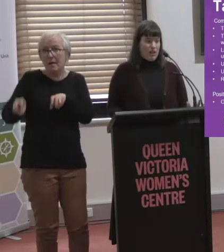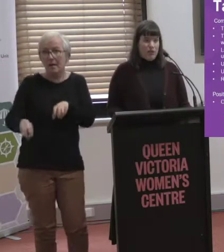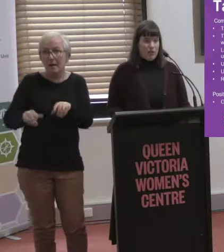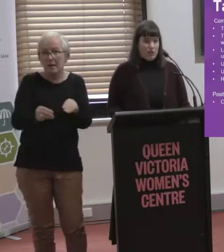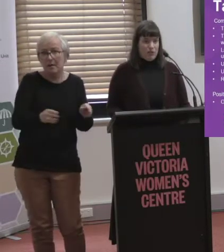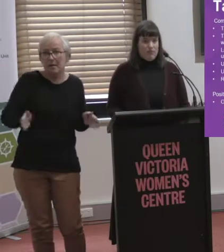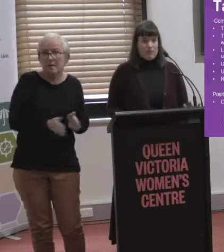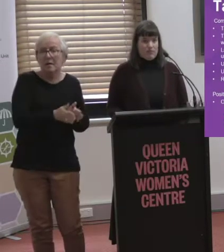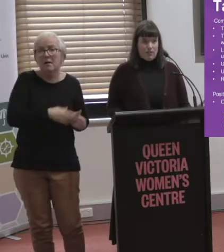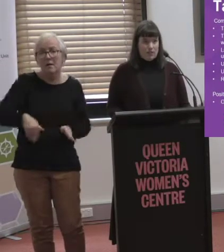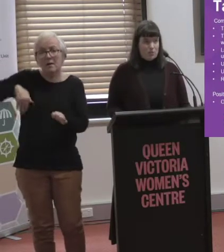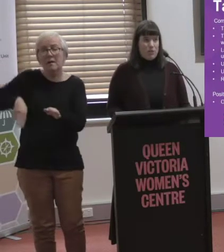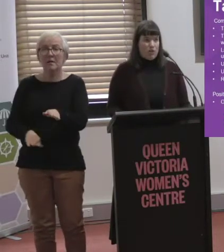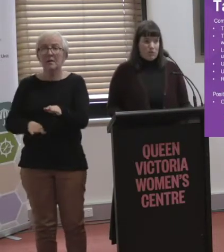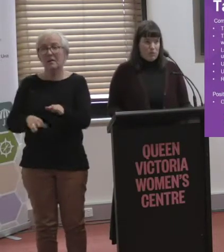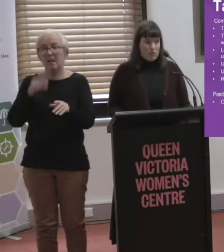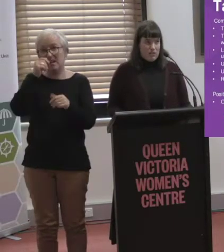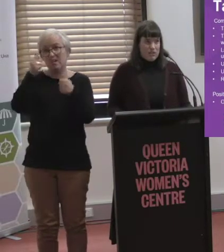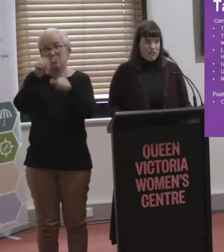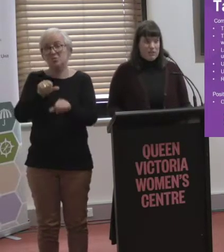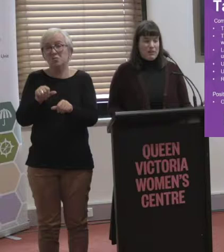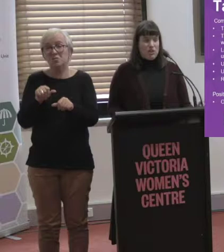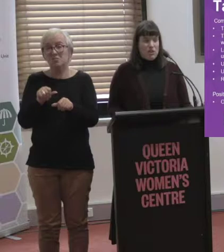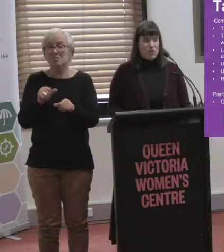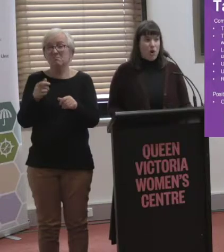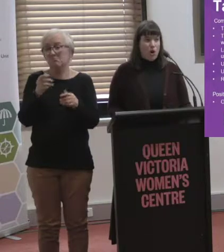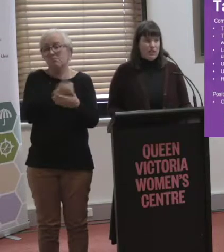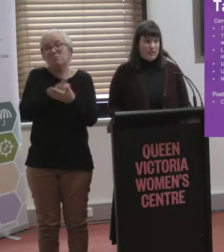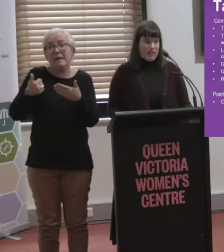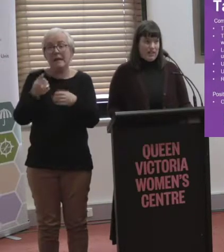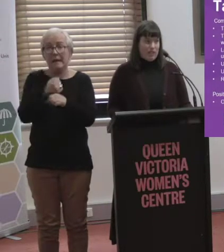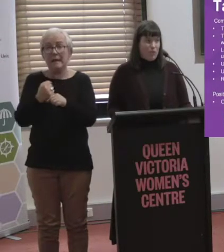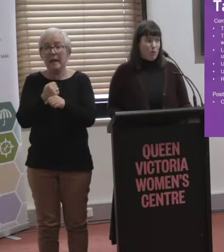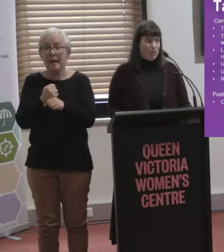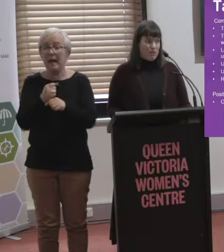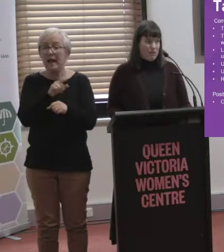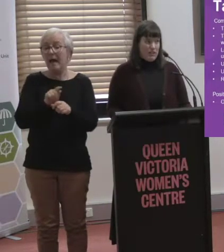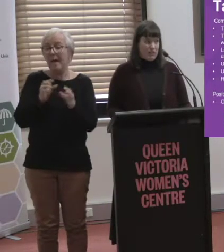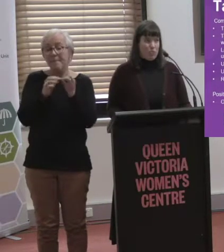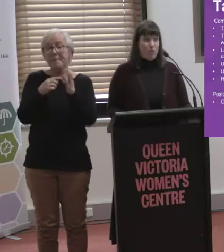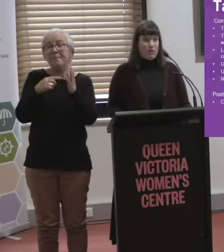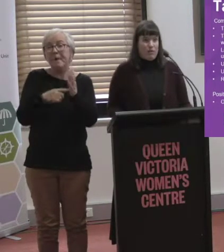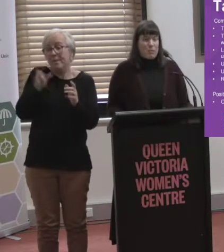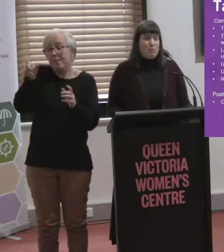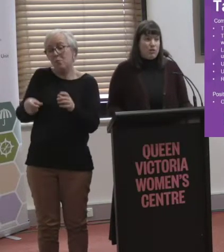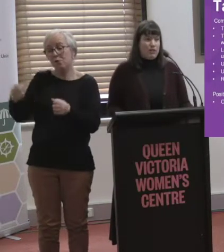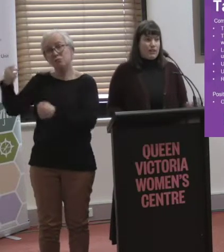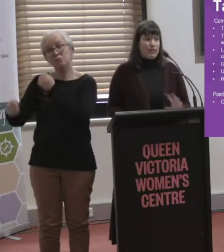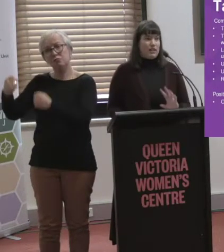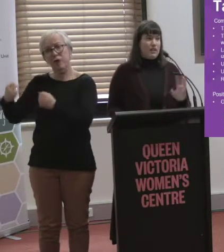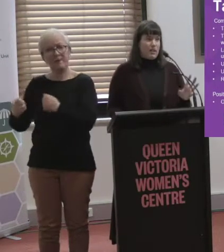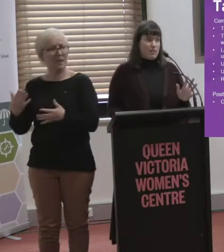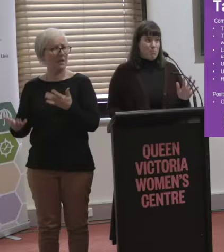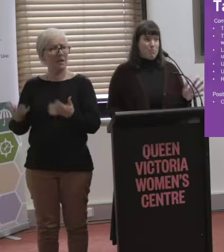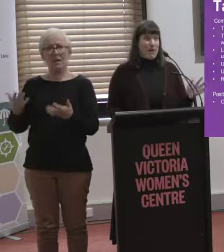which we all know is the majority of people with disabilities, but there was just no understanding of what disability is or what that people...